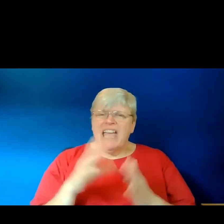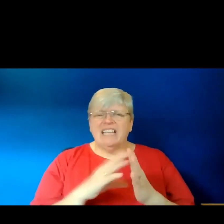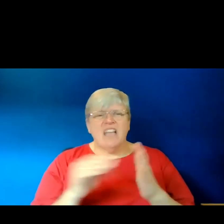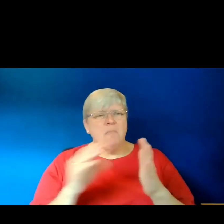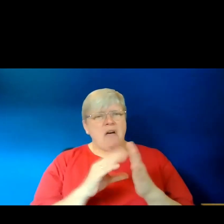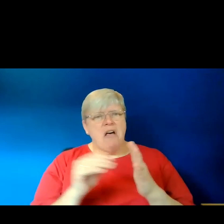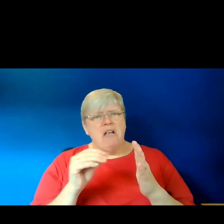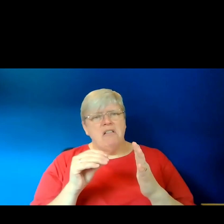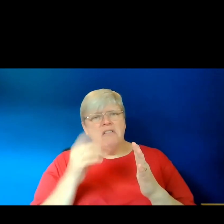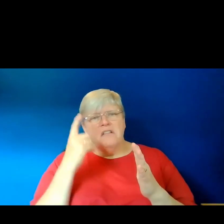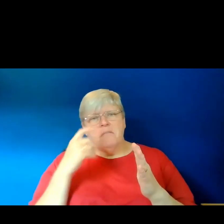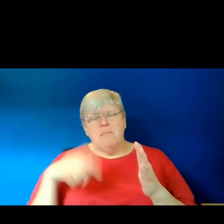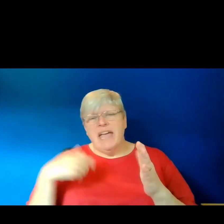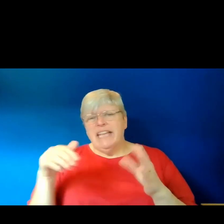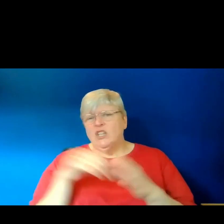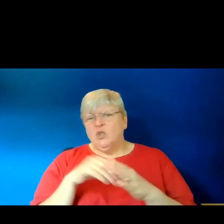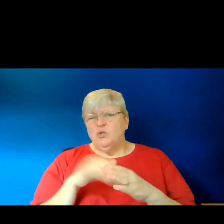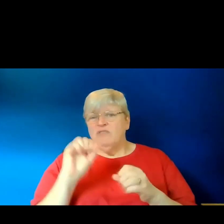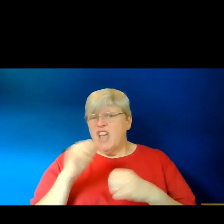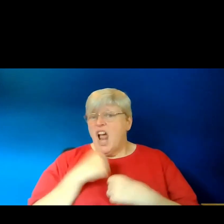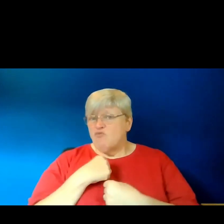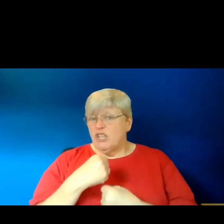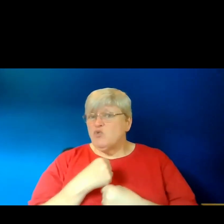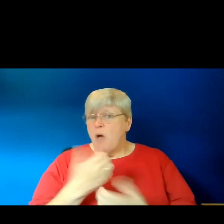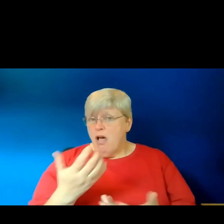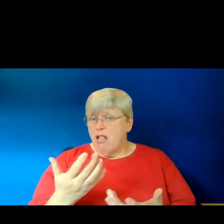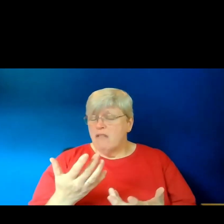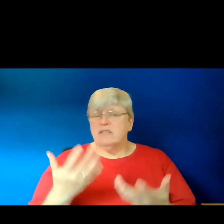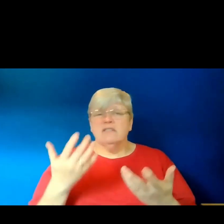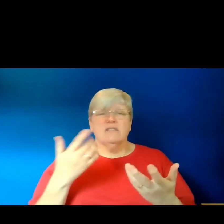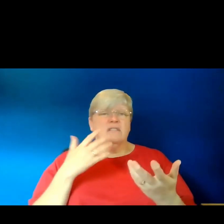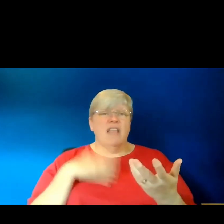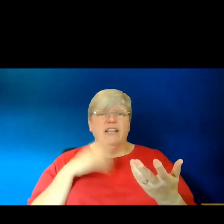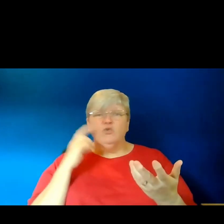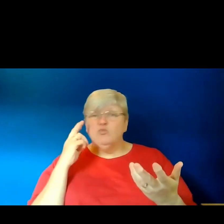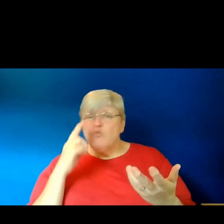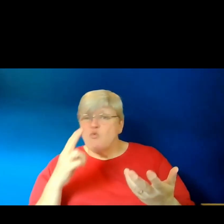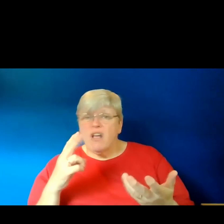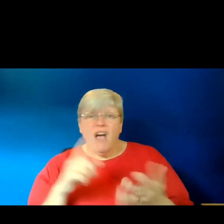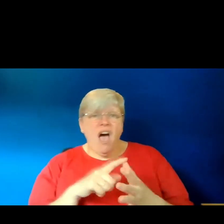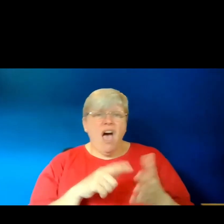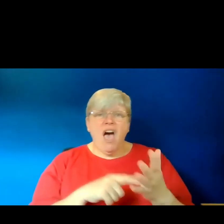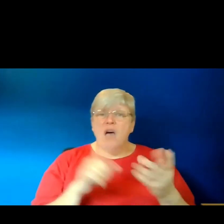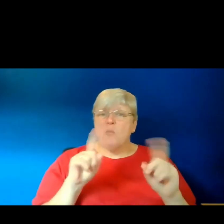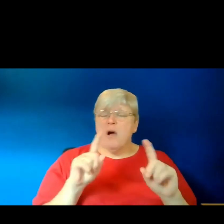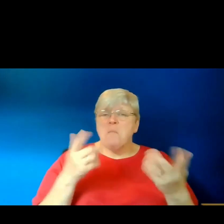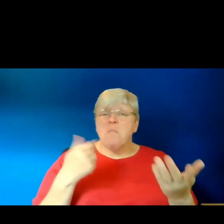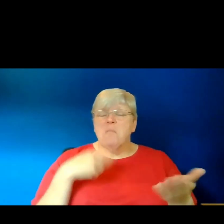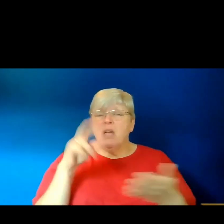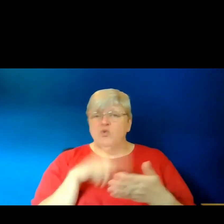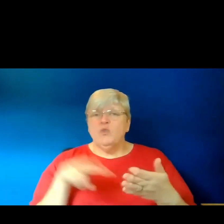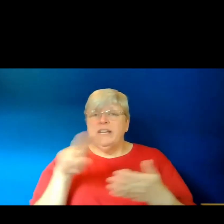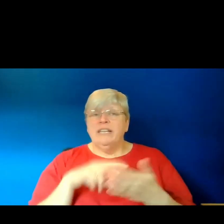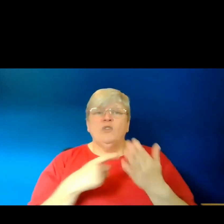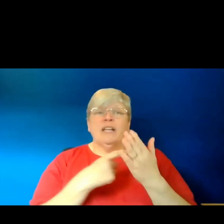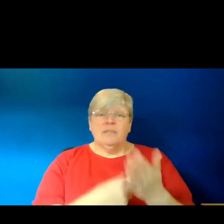you might include their rituals, what they might have liked to look at. And some reading recommendations